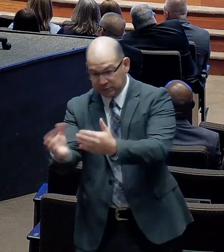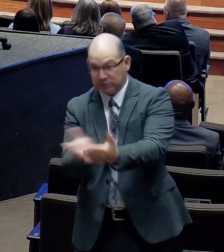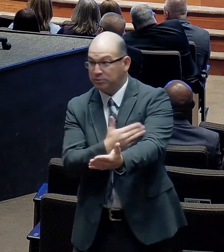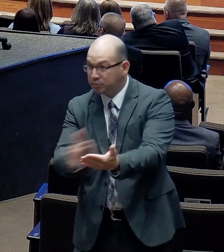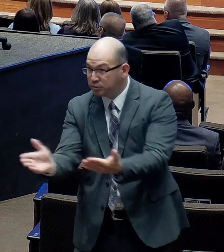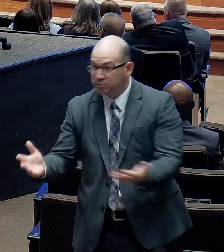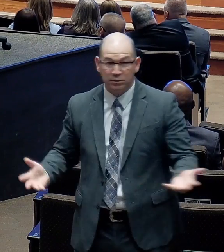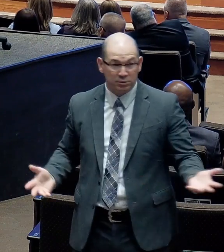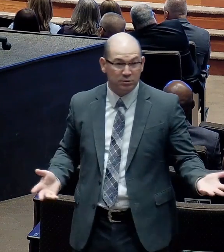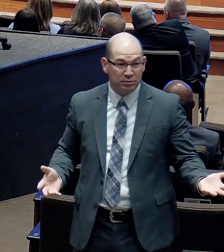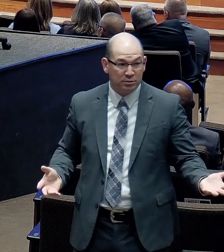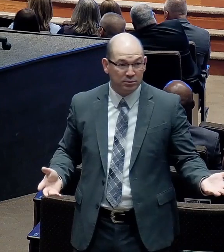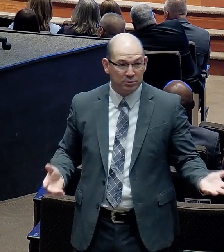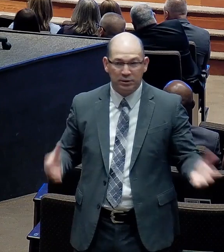Music Christian school.